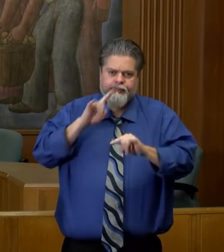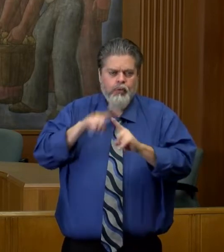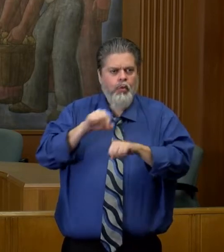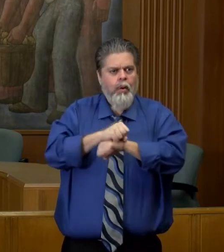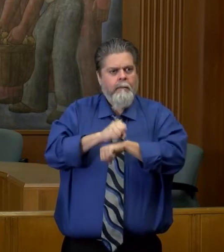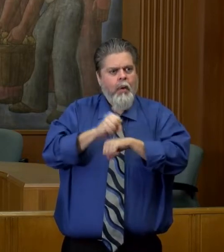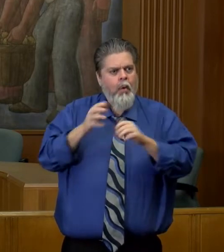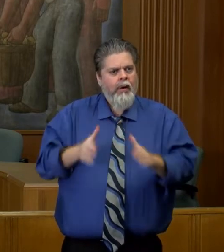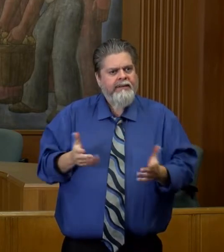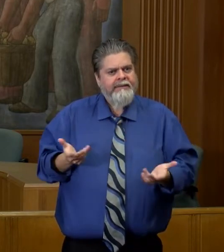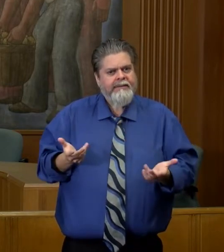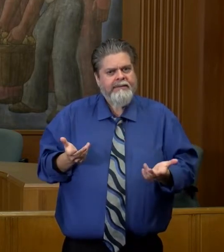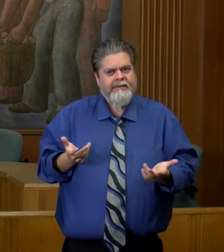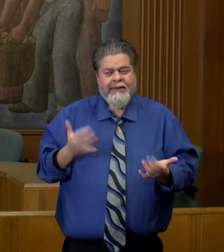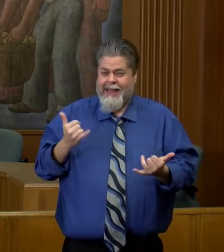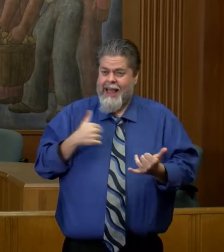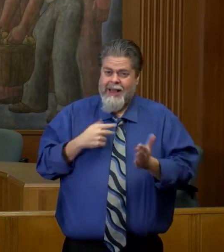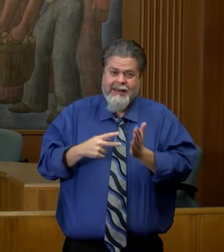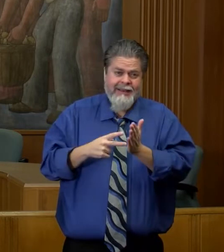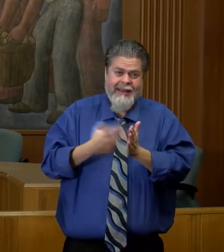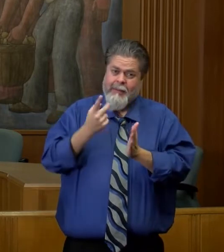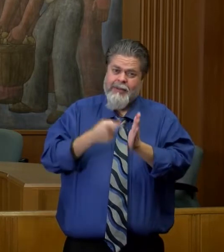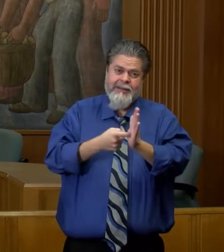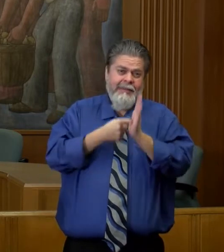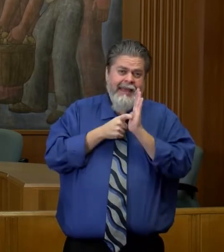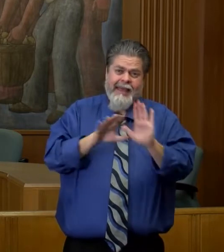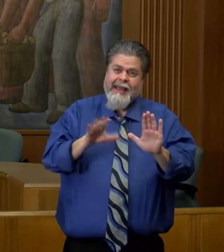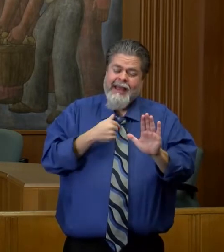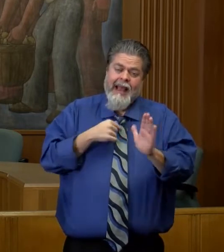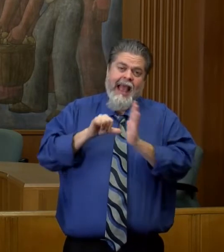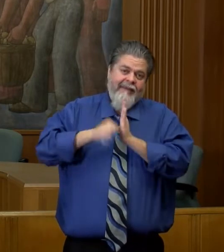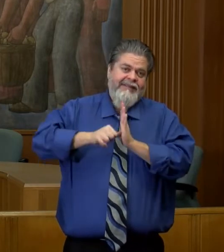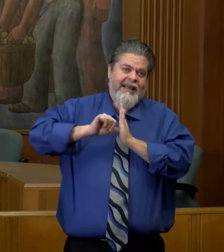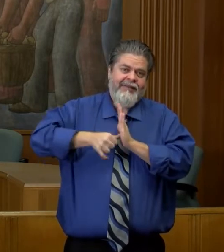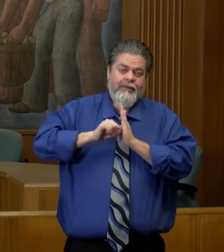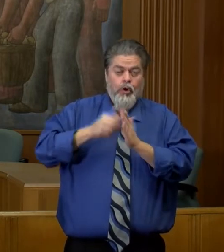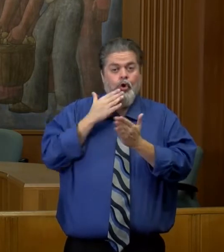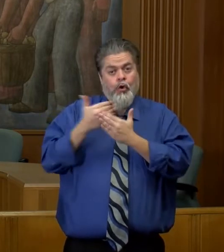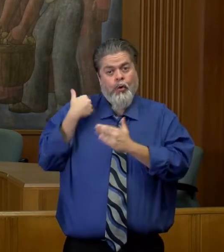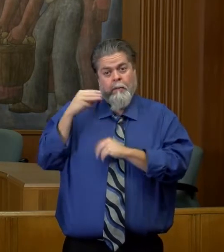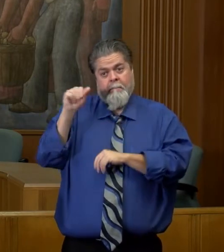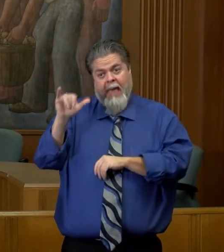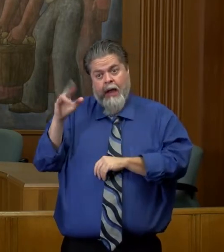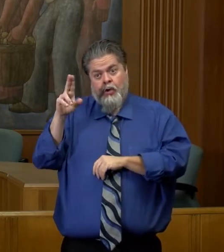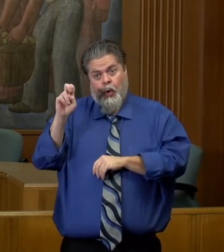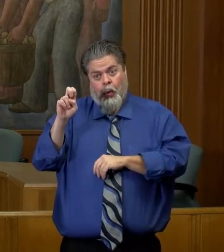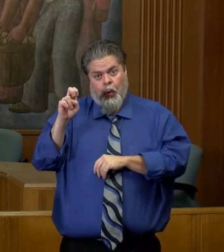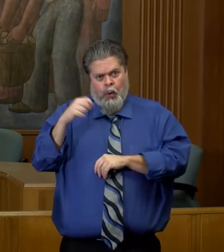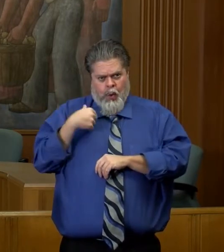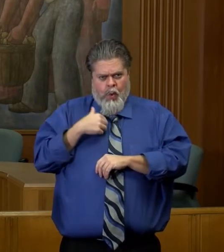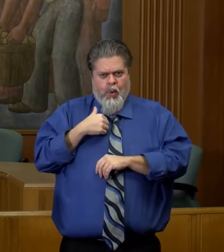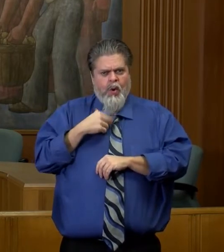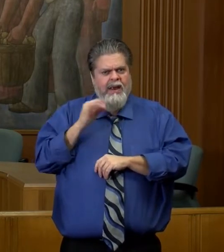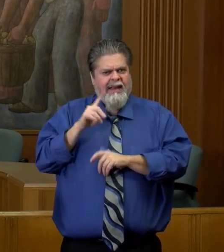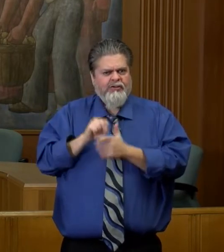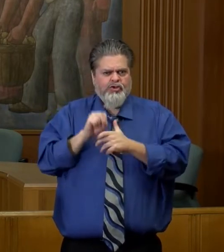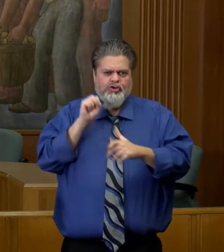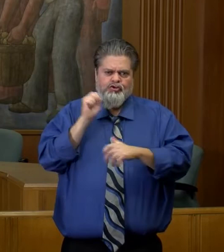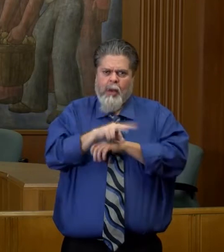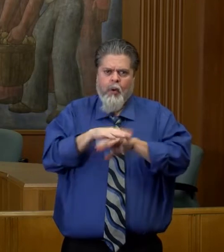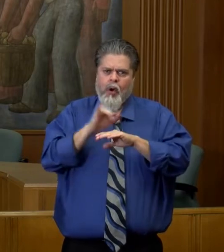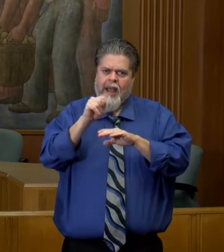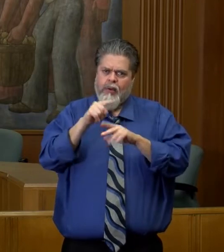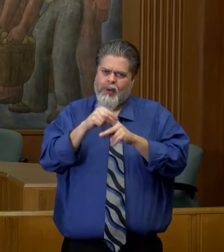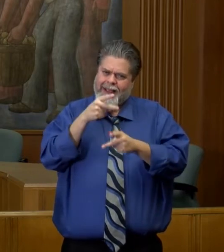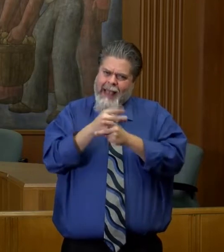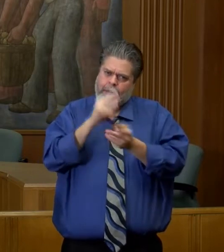doubling down on the severity right now. We were really good back in May and June when we didn't have to be, quite honestly, because